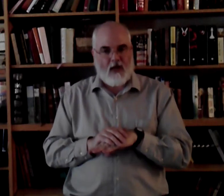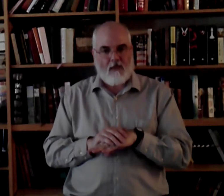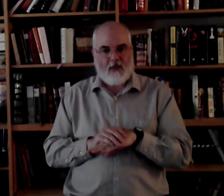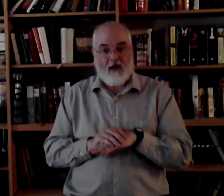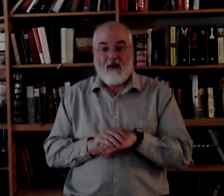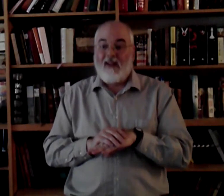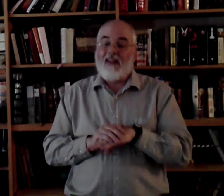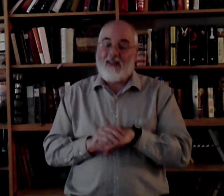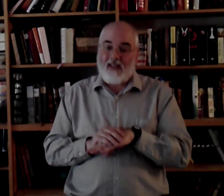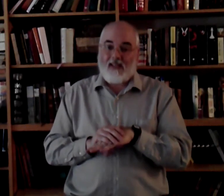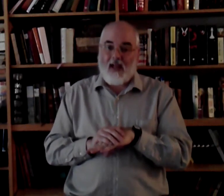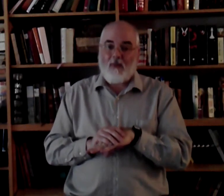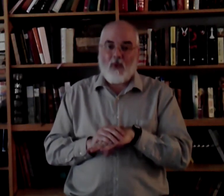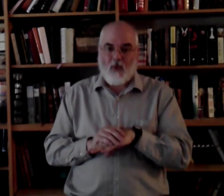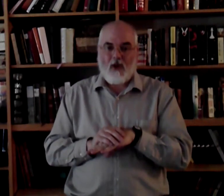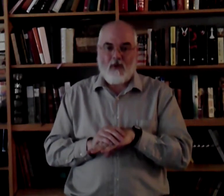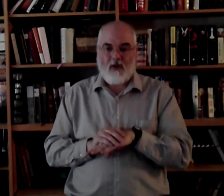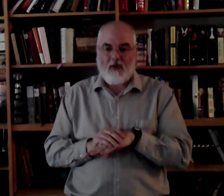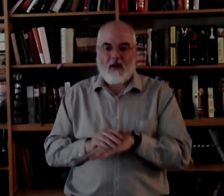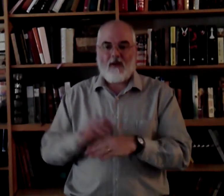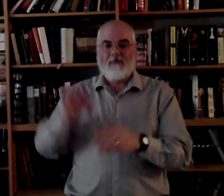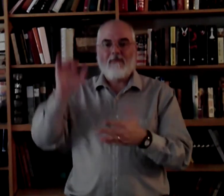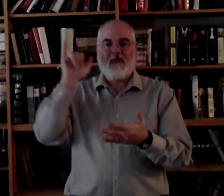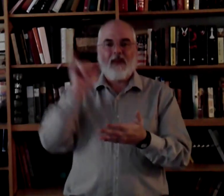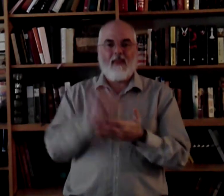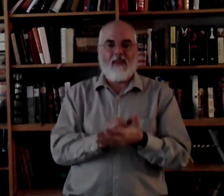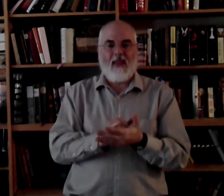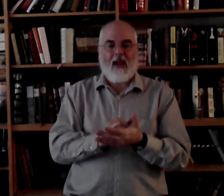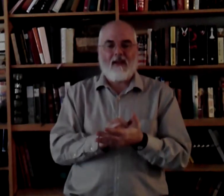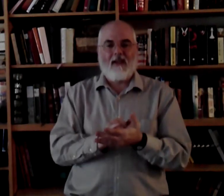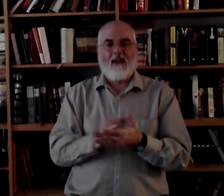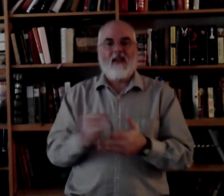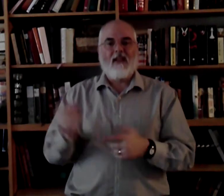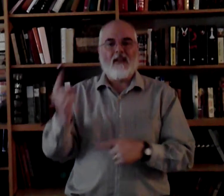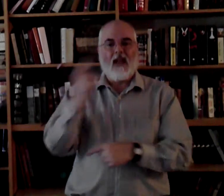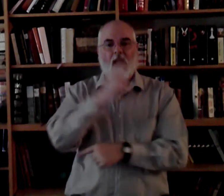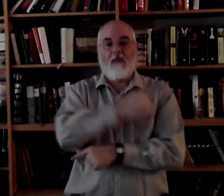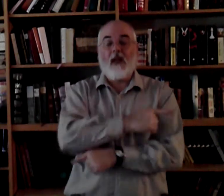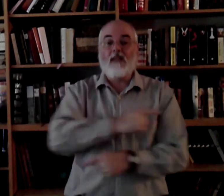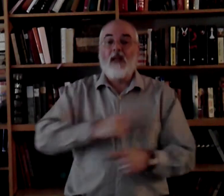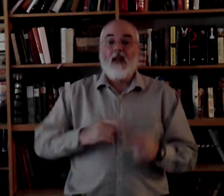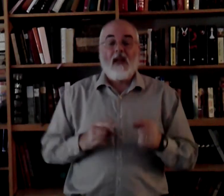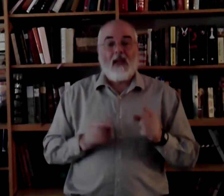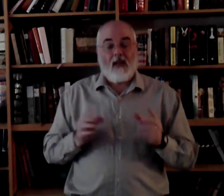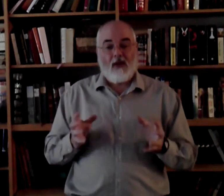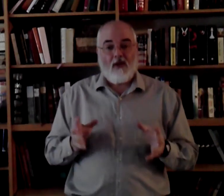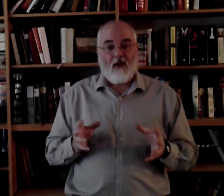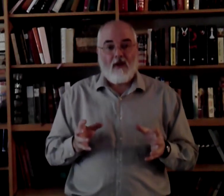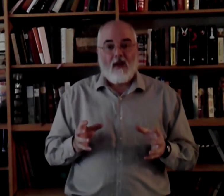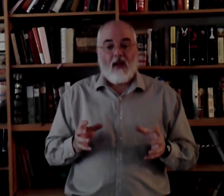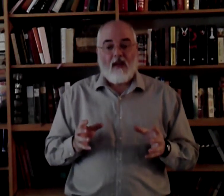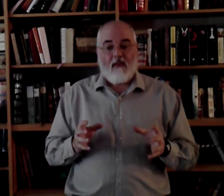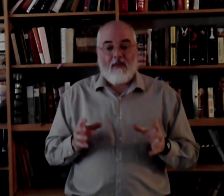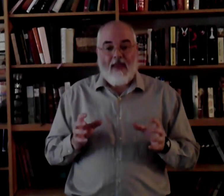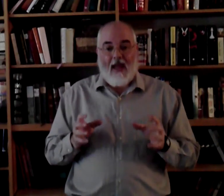times now. This time, we're going to include it. That day. Because, here, that